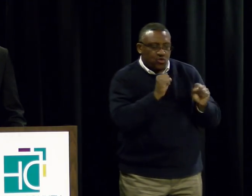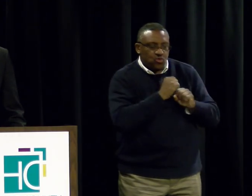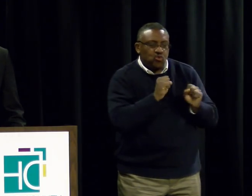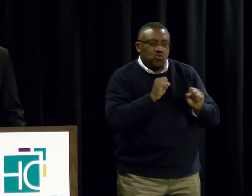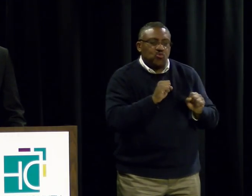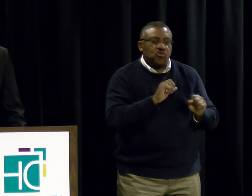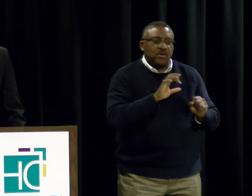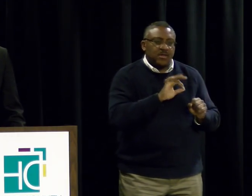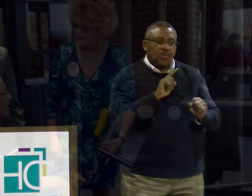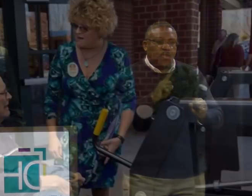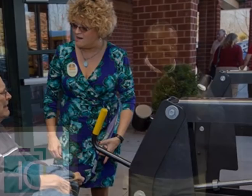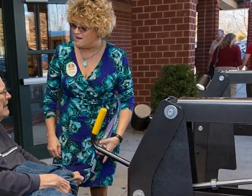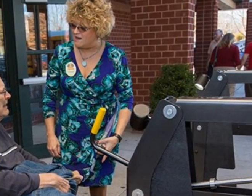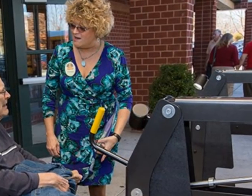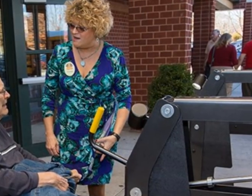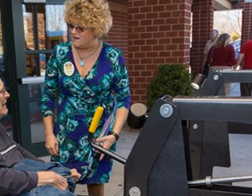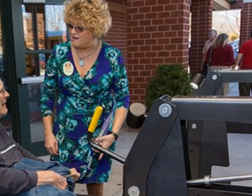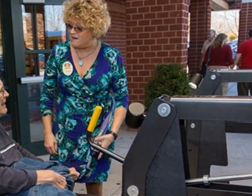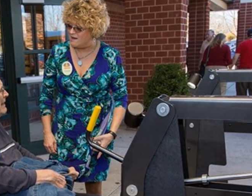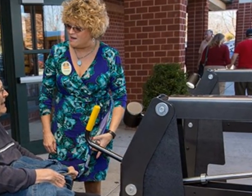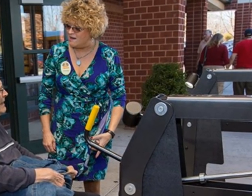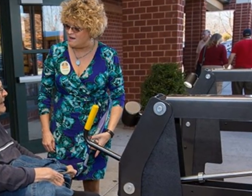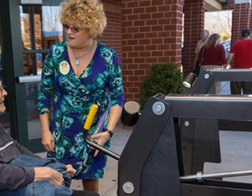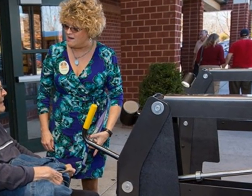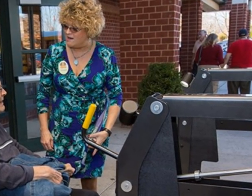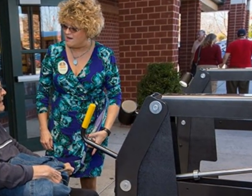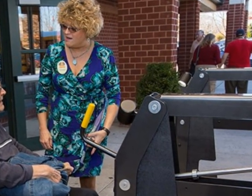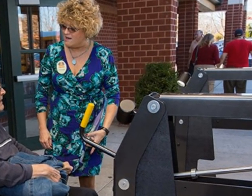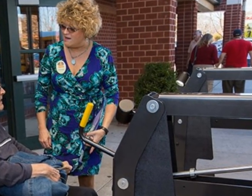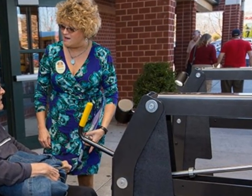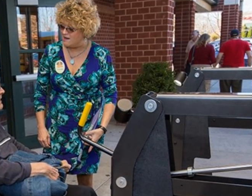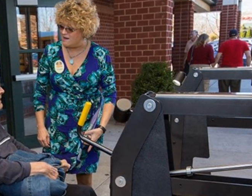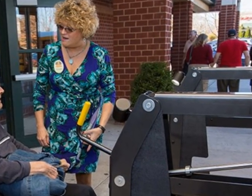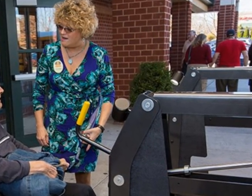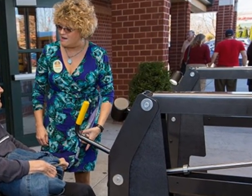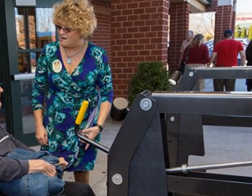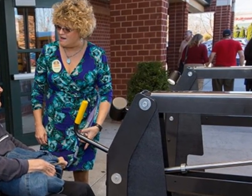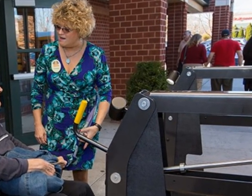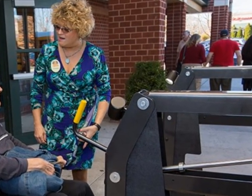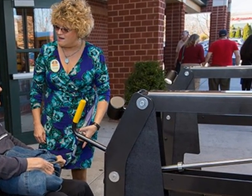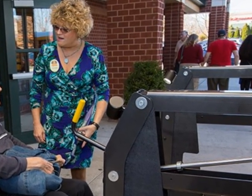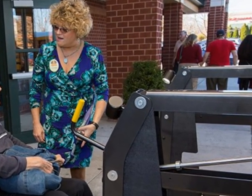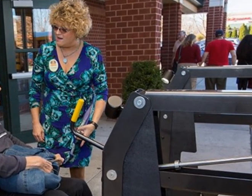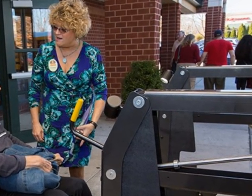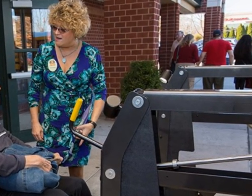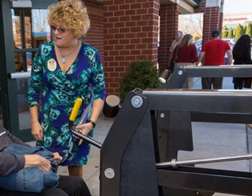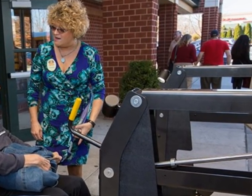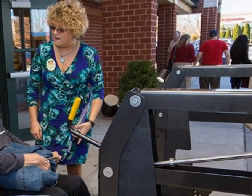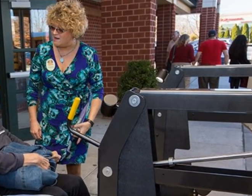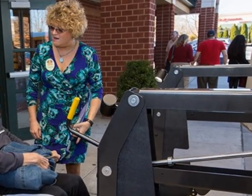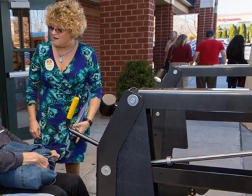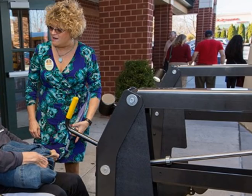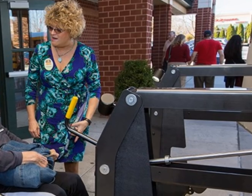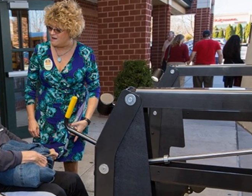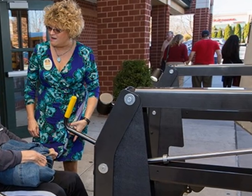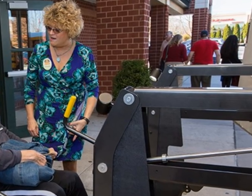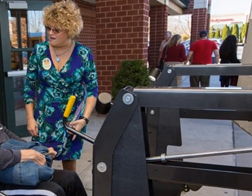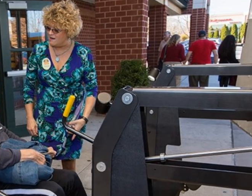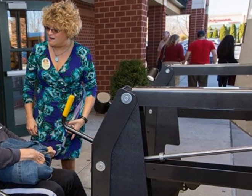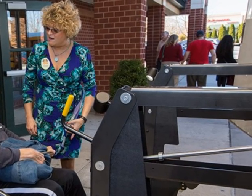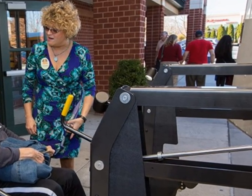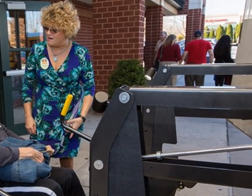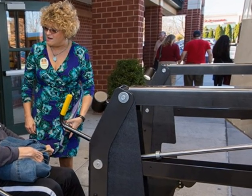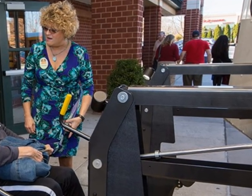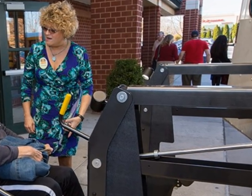We also have a rapidly increasing population of older adults in Howard County who are in need of services from